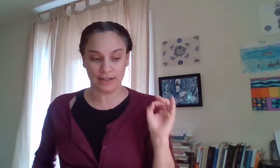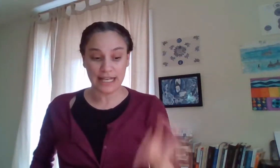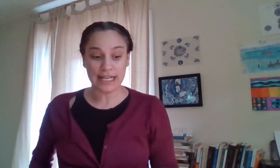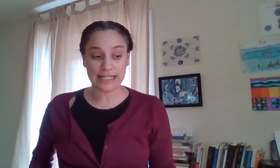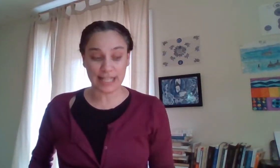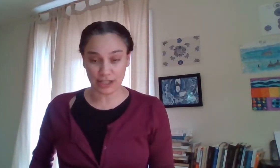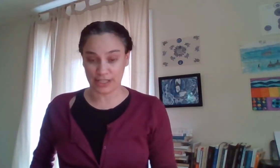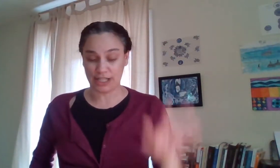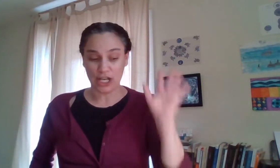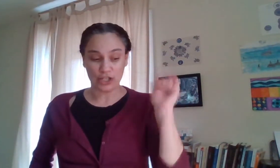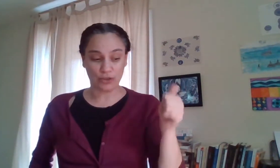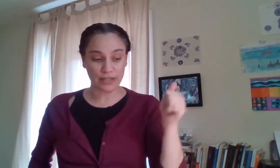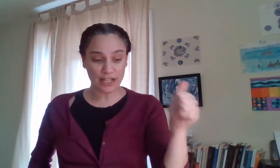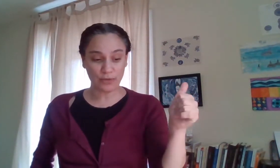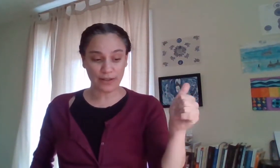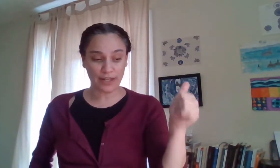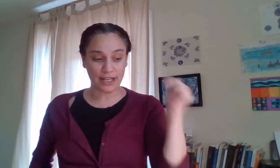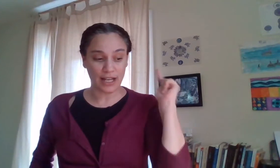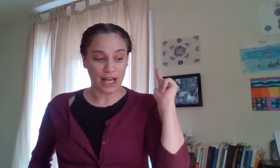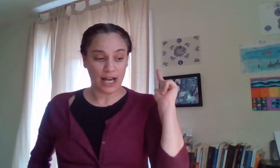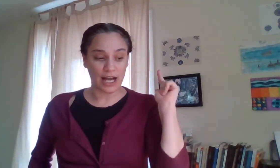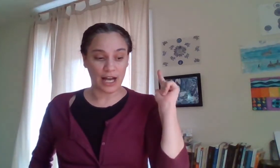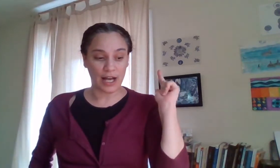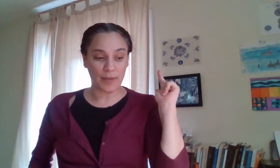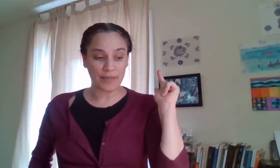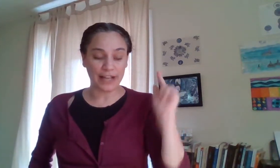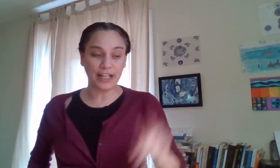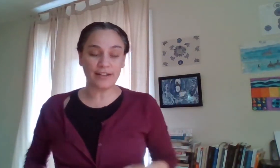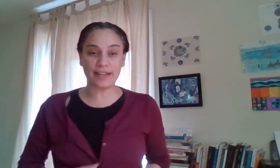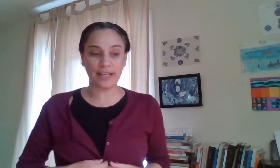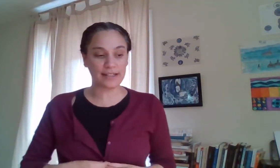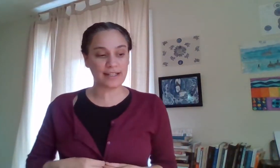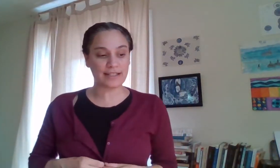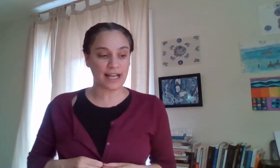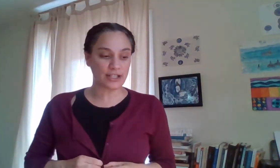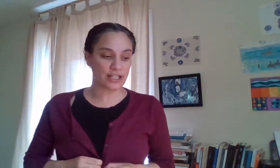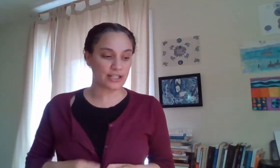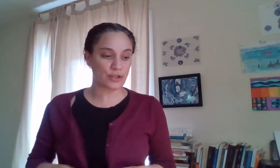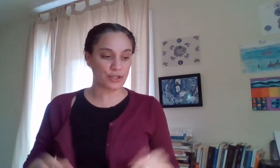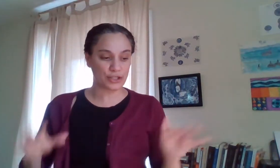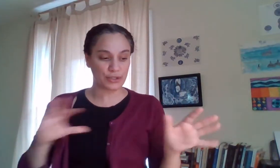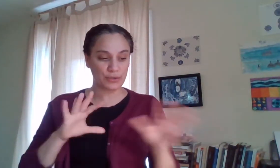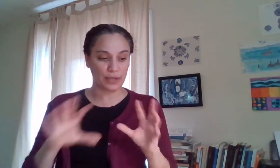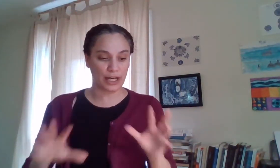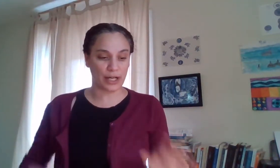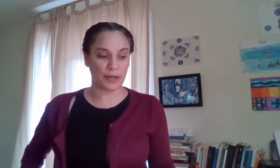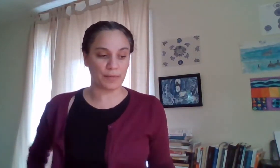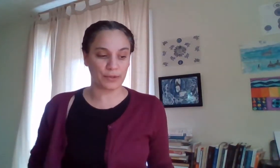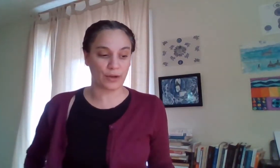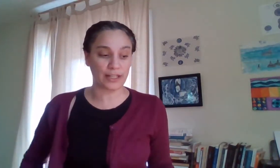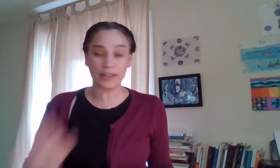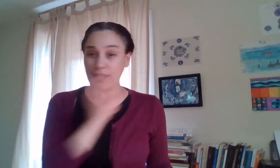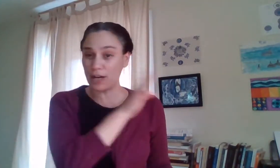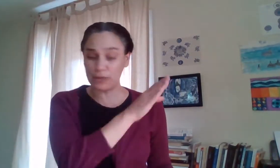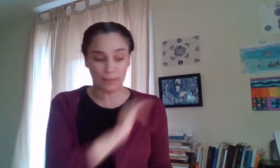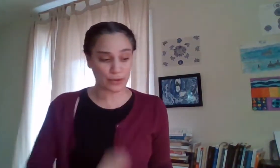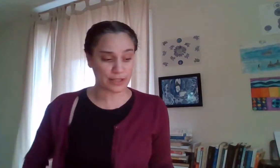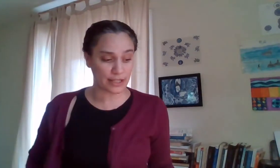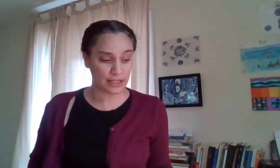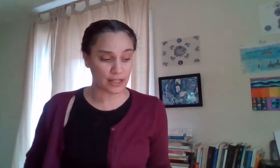sessions so that's one thing um another thing and this actually is going to um you know another thing i was posting in the